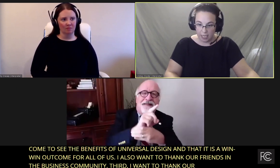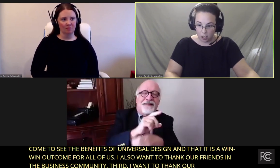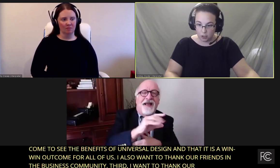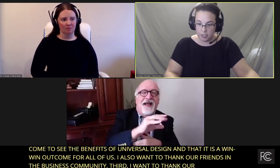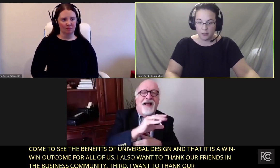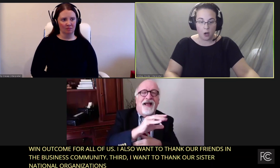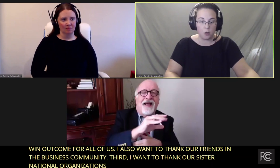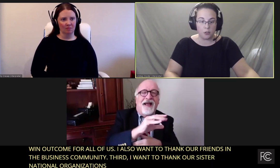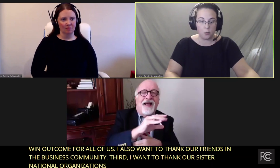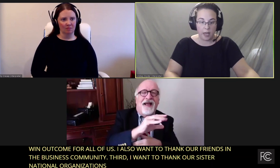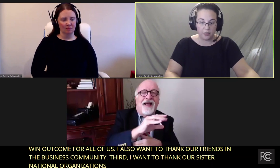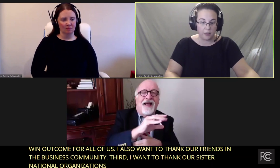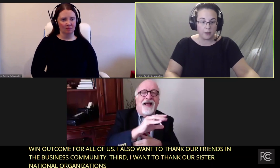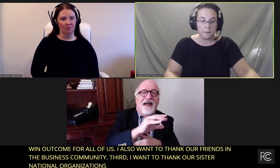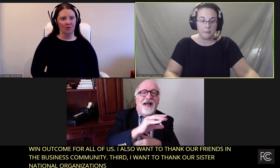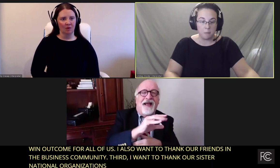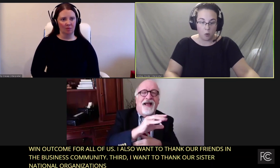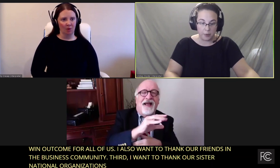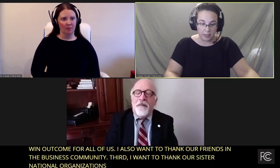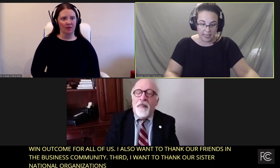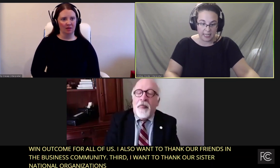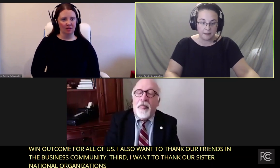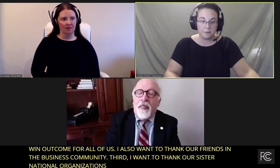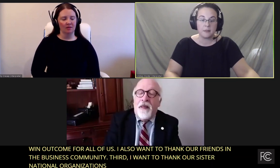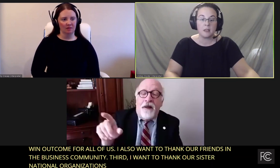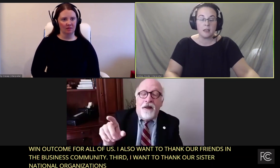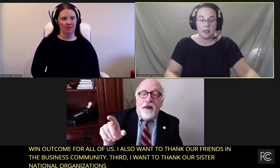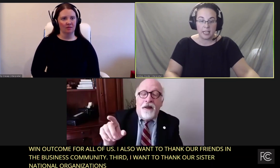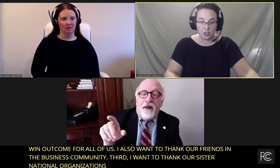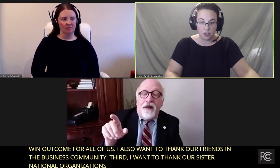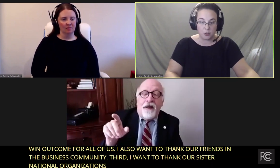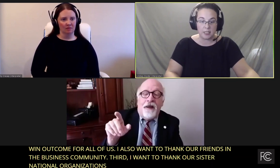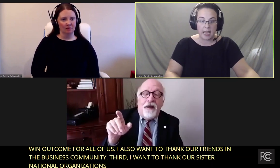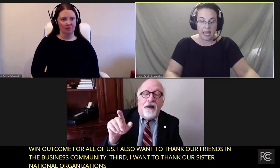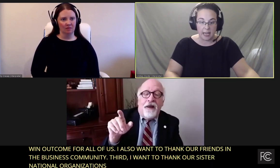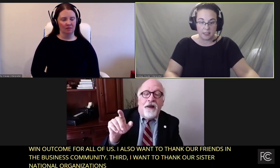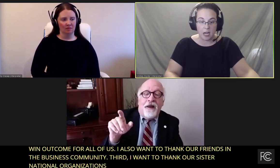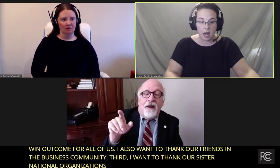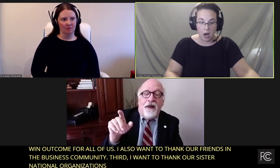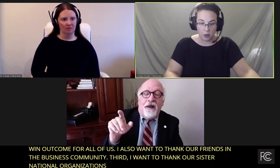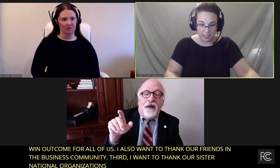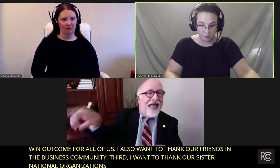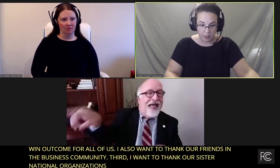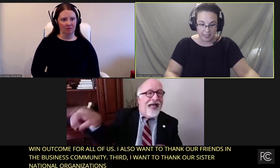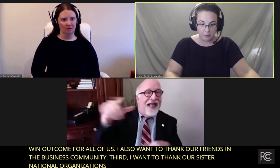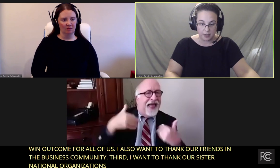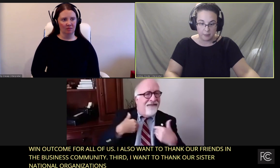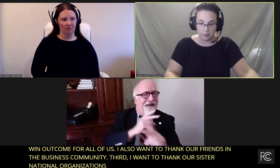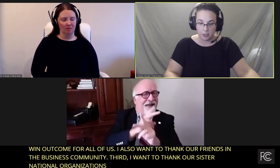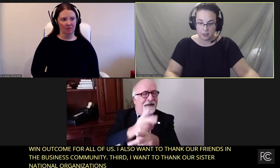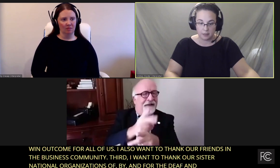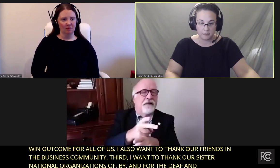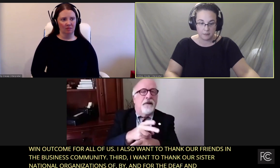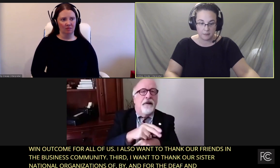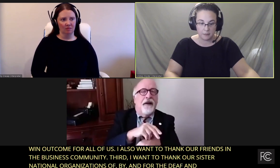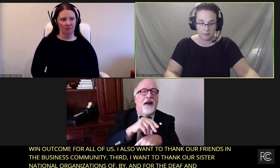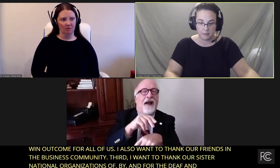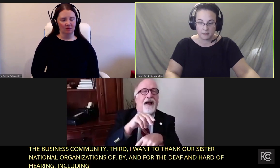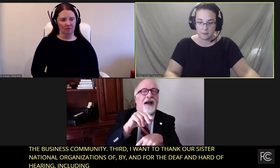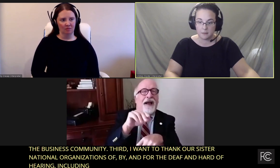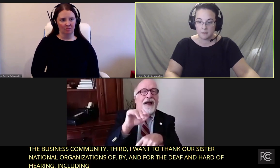Including those with mobility issues and our deaf-blind community members.